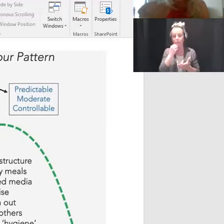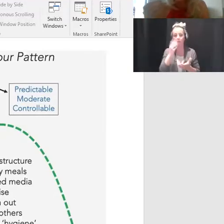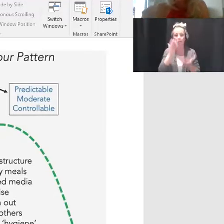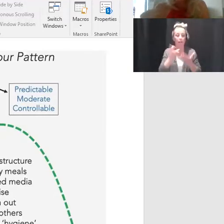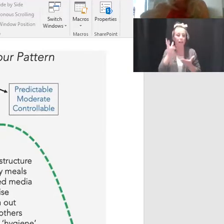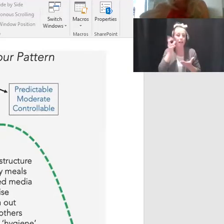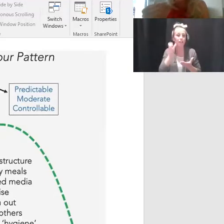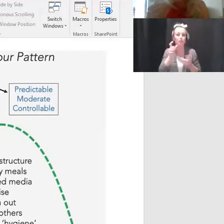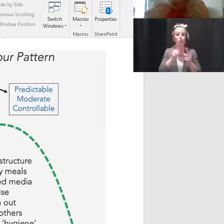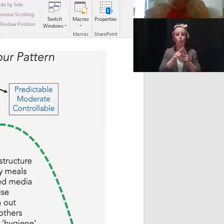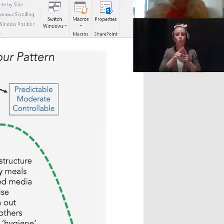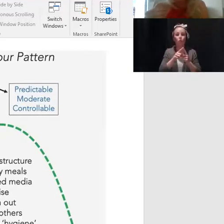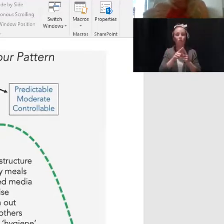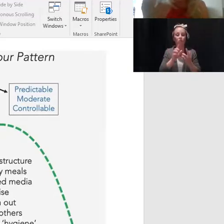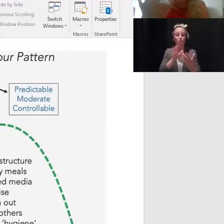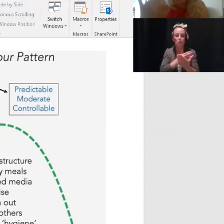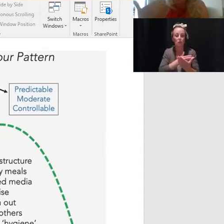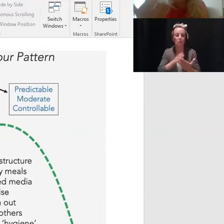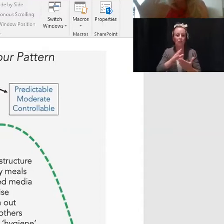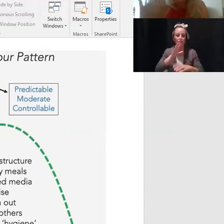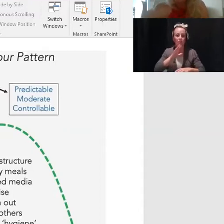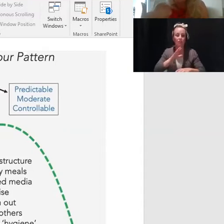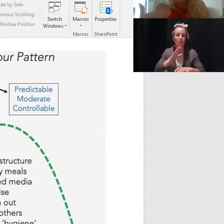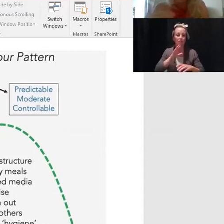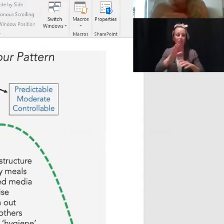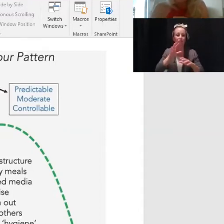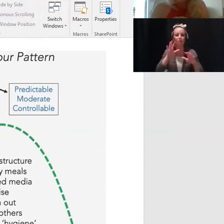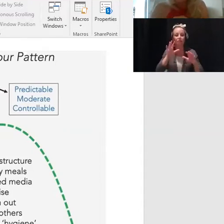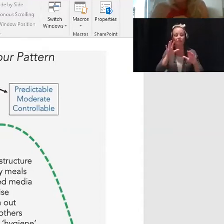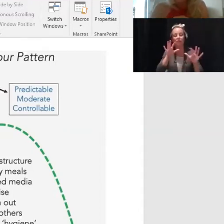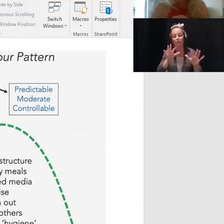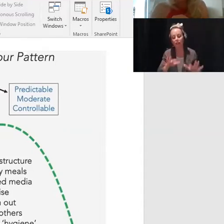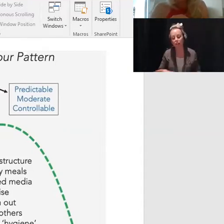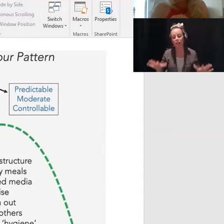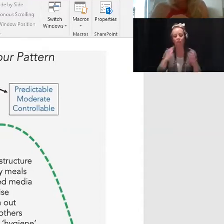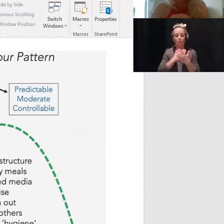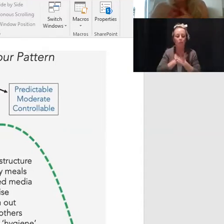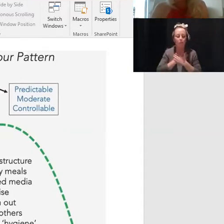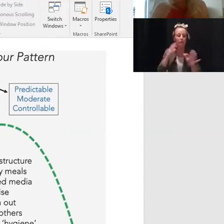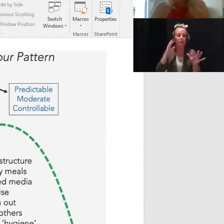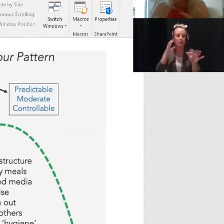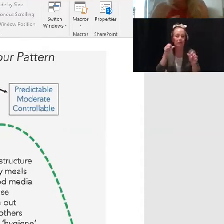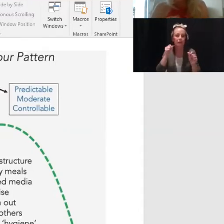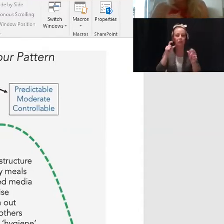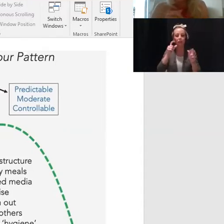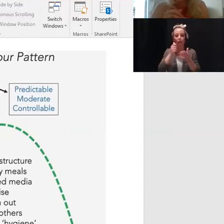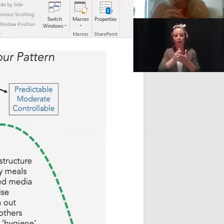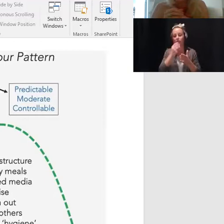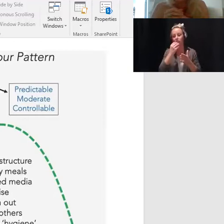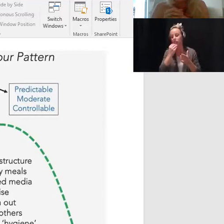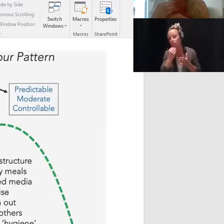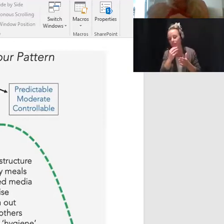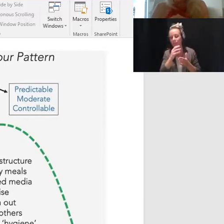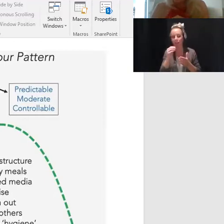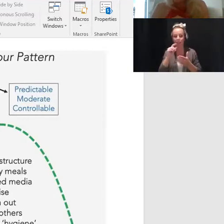rhythmic sounds on an app device to help induce that relaxation in the brain. And number eight, the final tip,